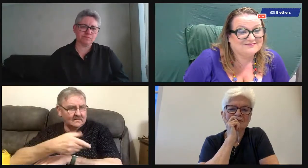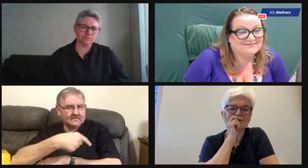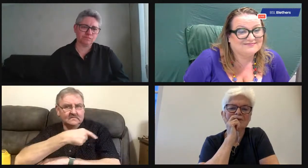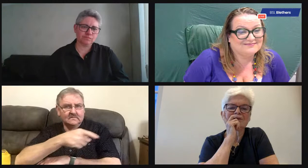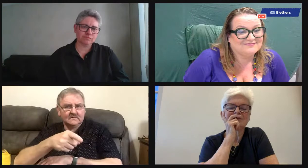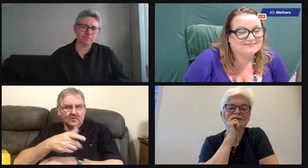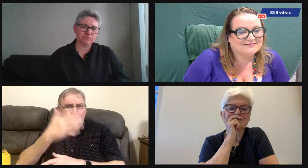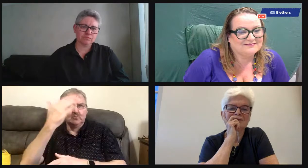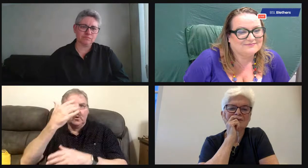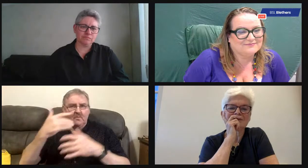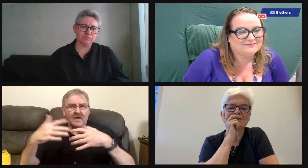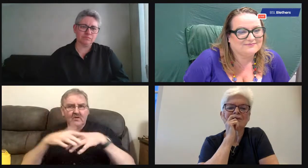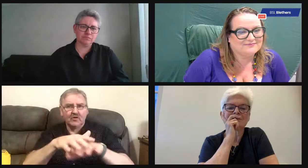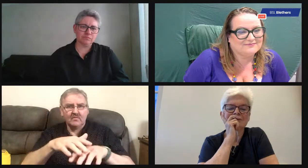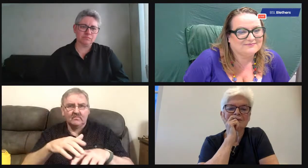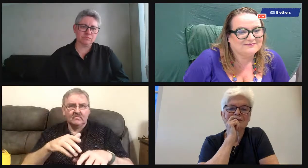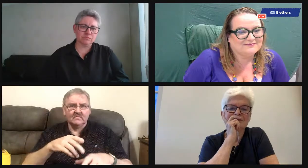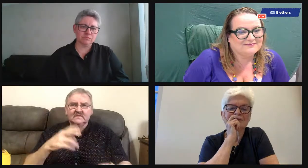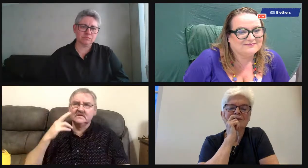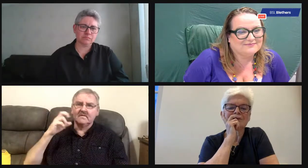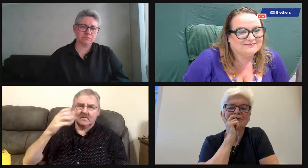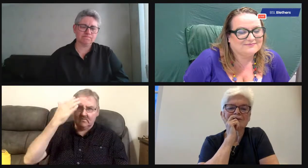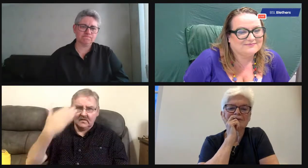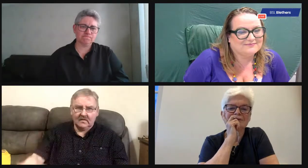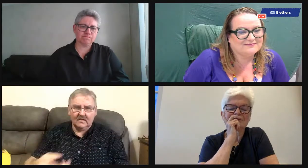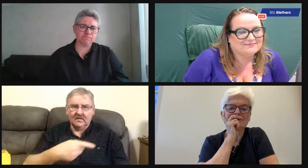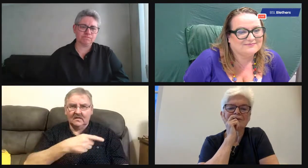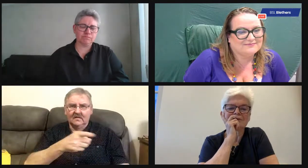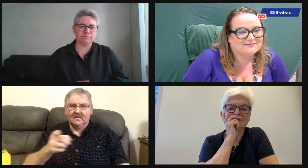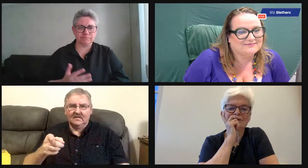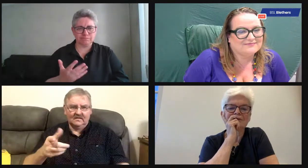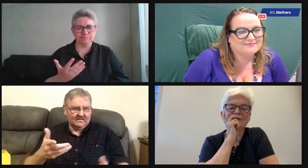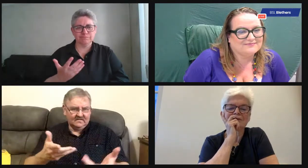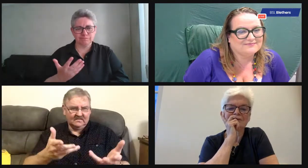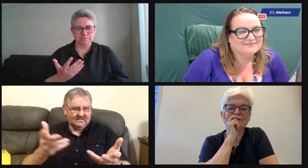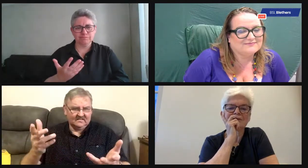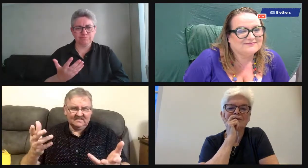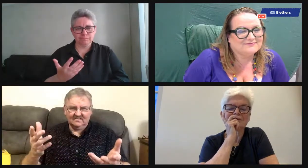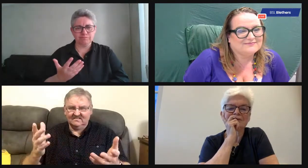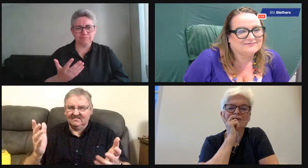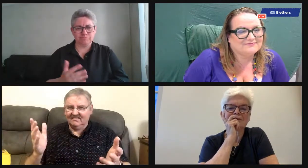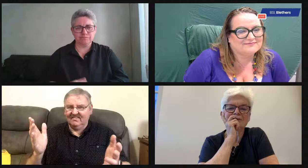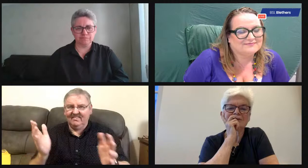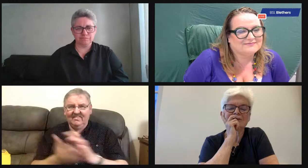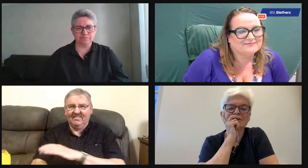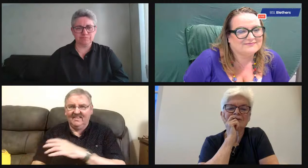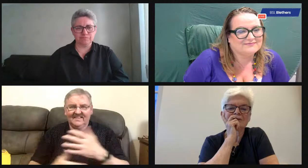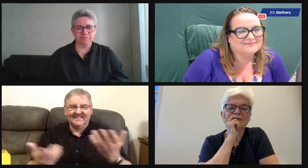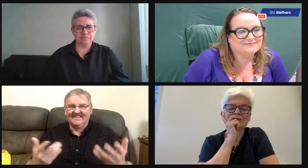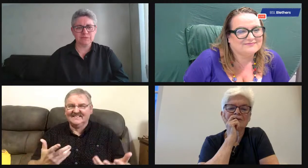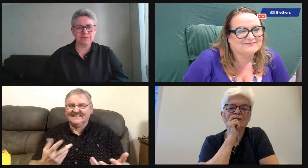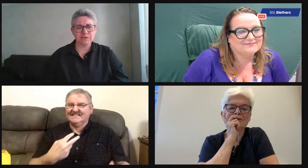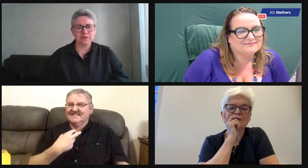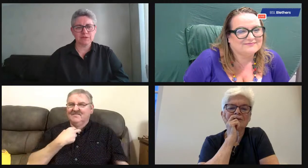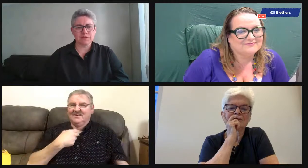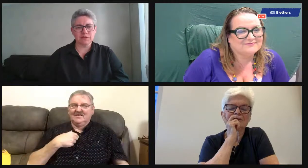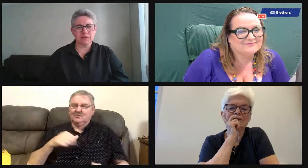And then when the deaf clubs closed, a lot of the children have been mainstreamed. They've lost out in this valuable